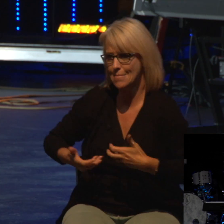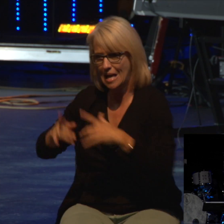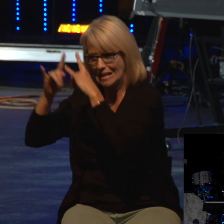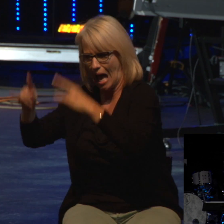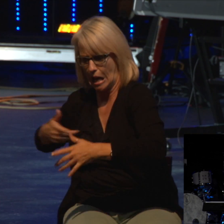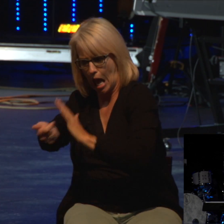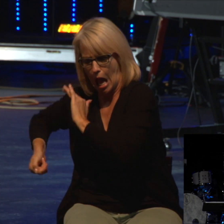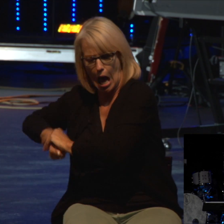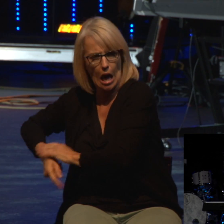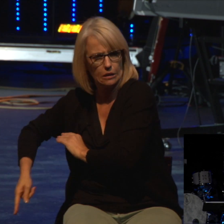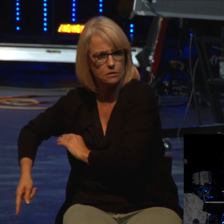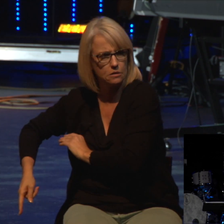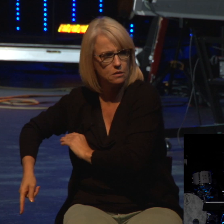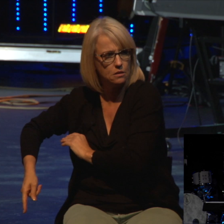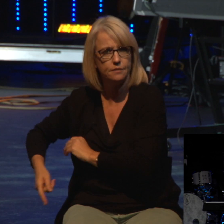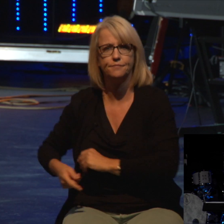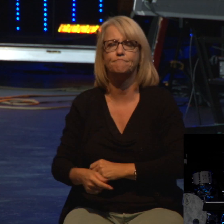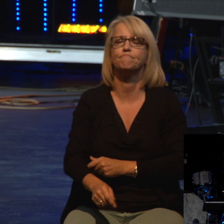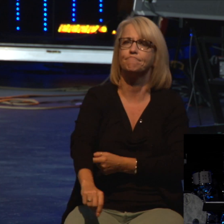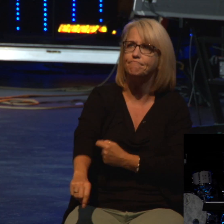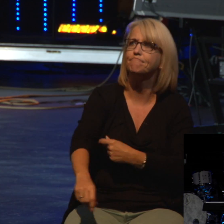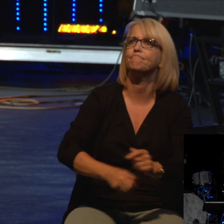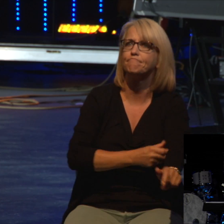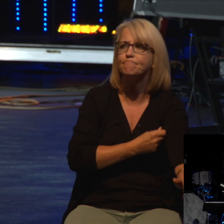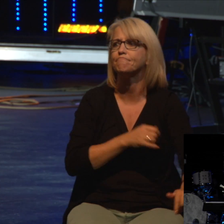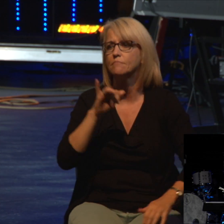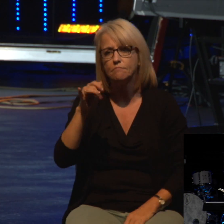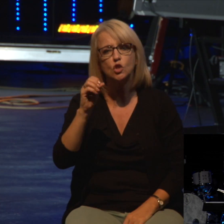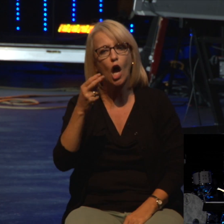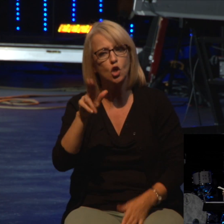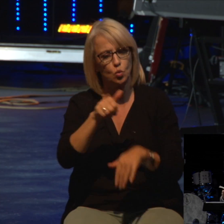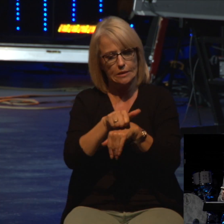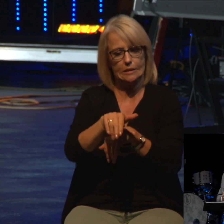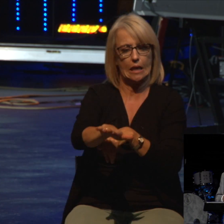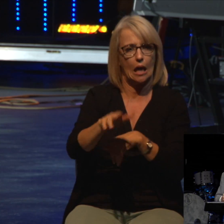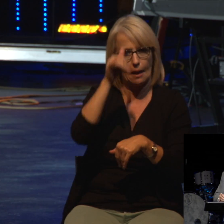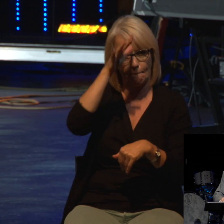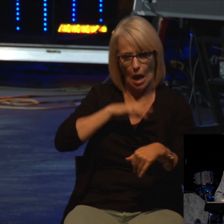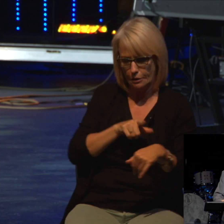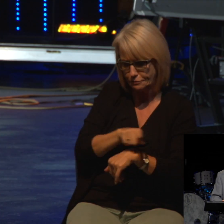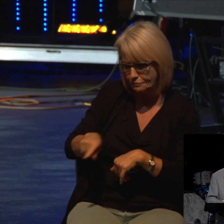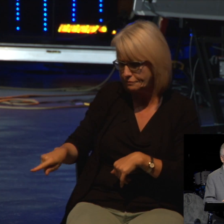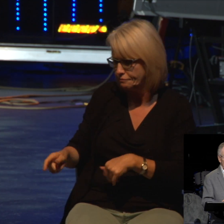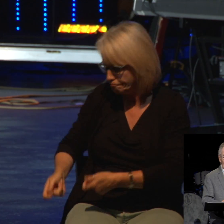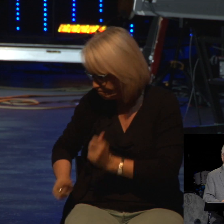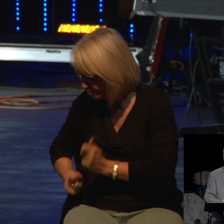are there. Joshua sent messengers. They found the stuff buried in the tent of Achan.